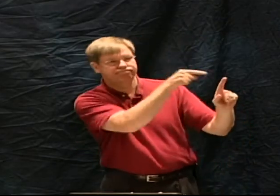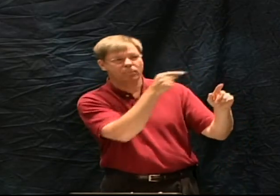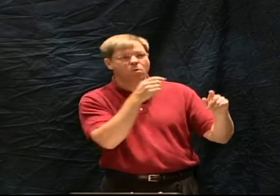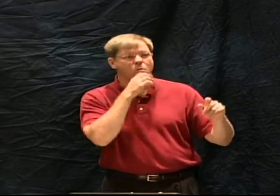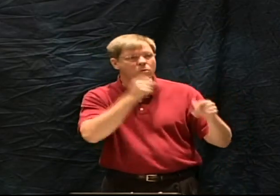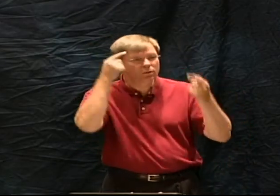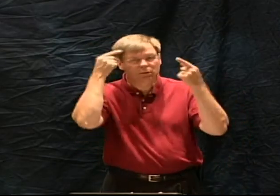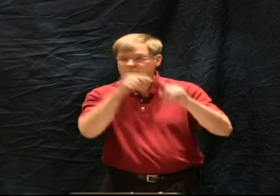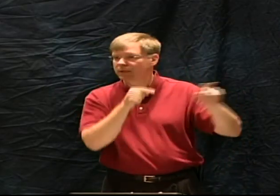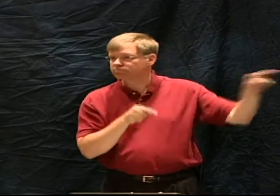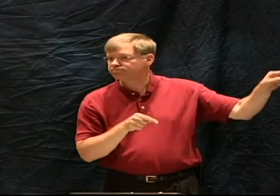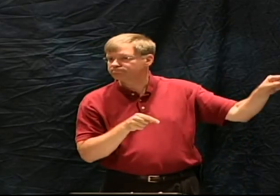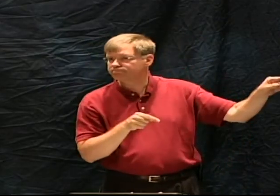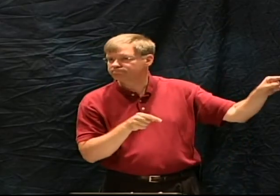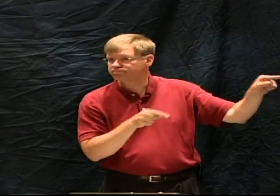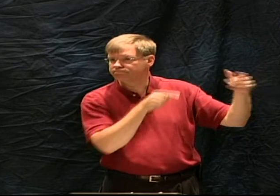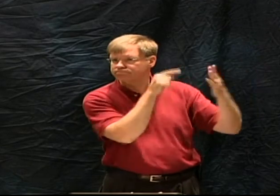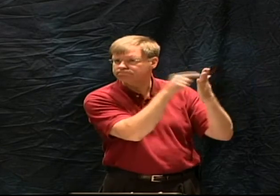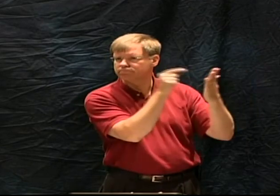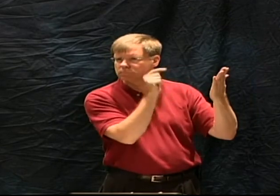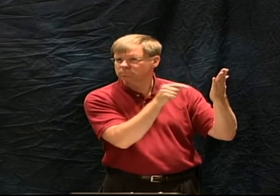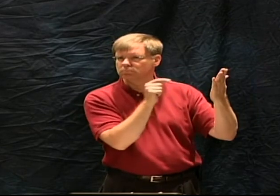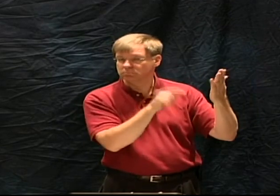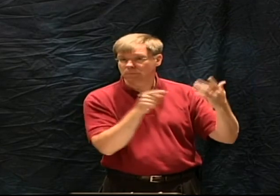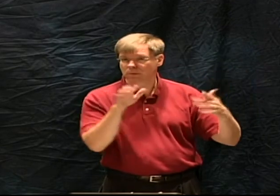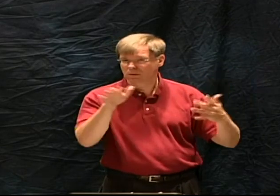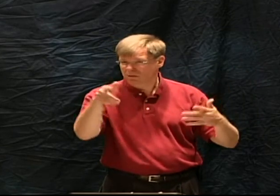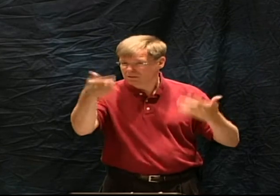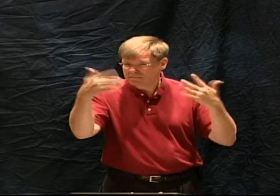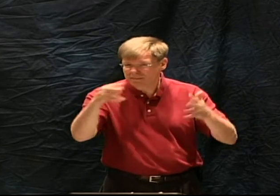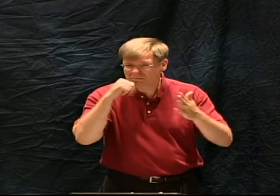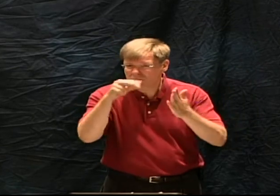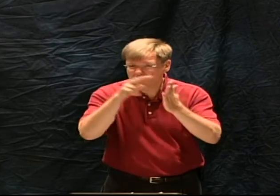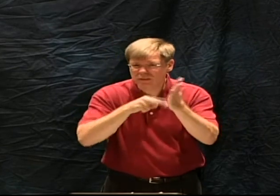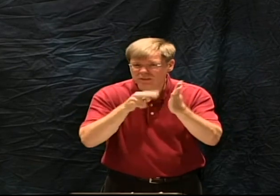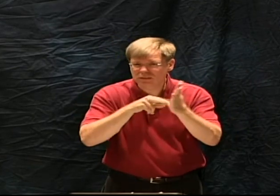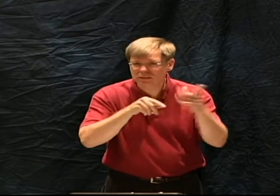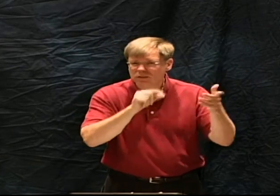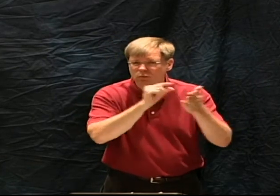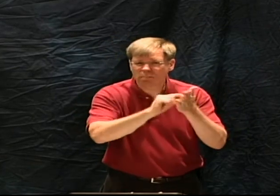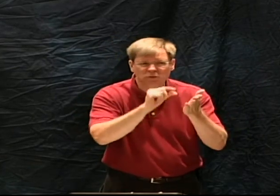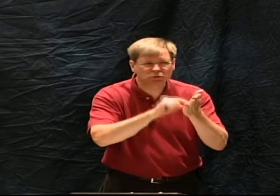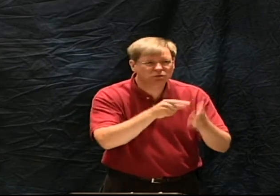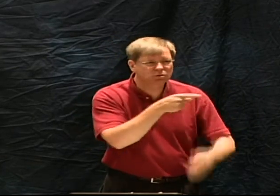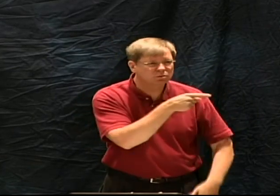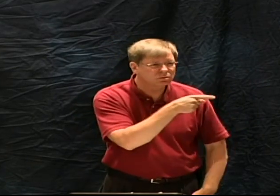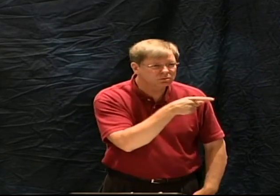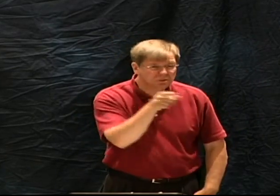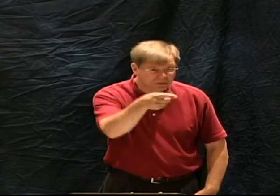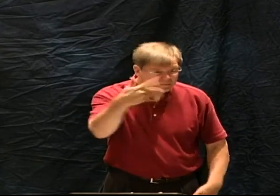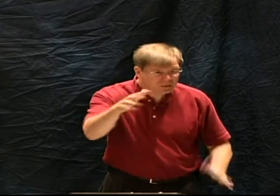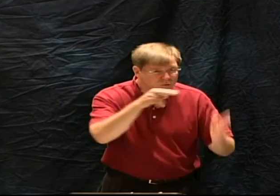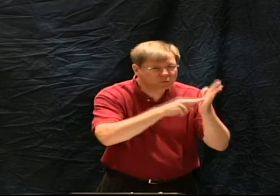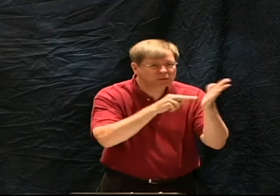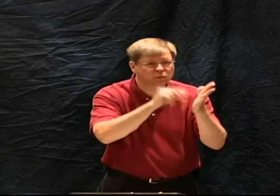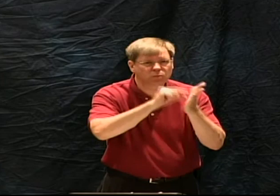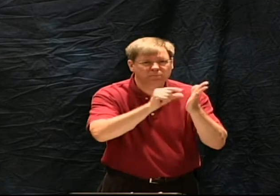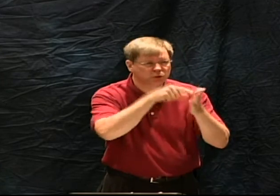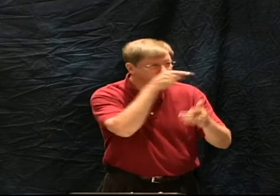this is often referred to the Old Testament and he will say haven't you read